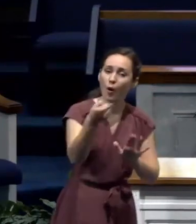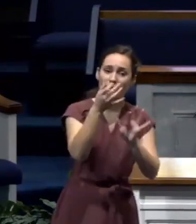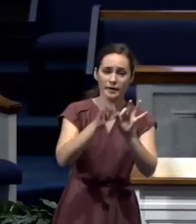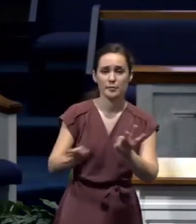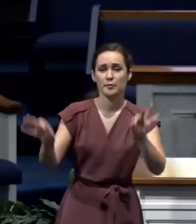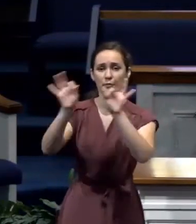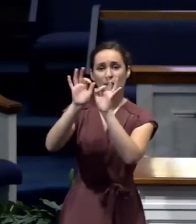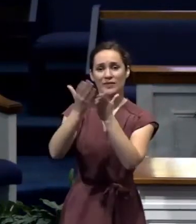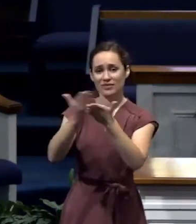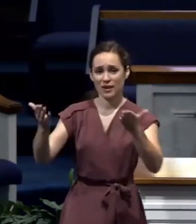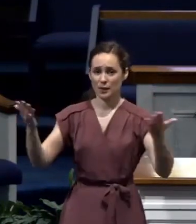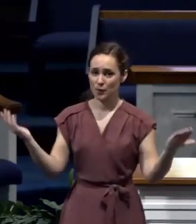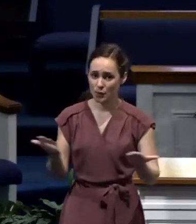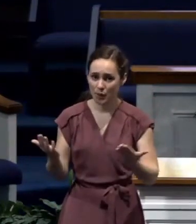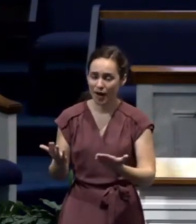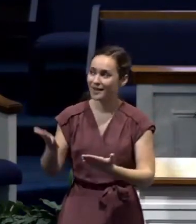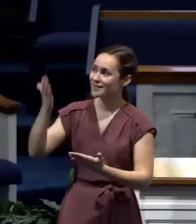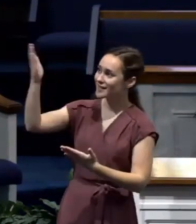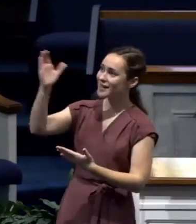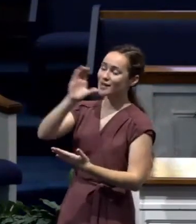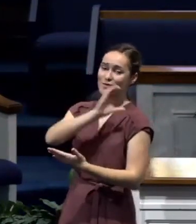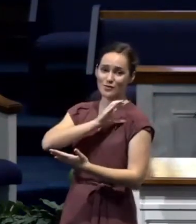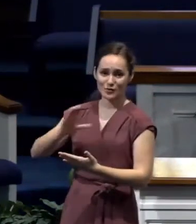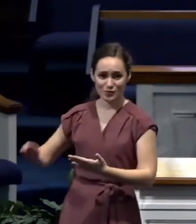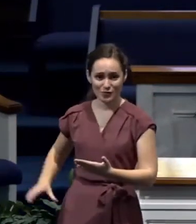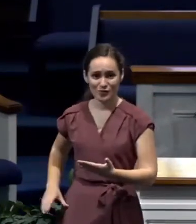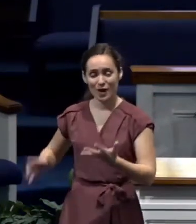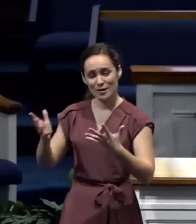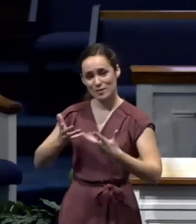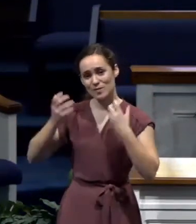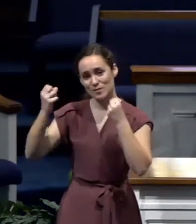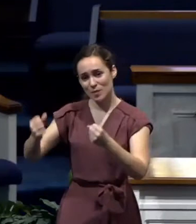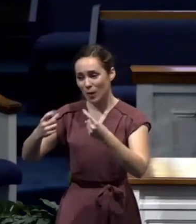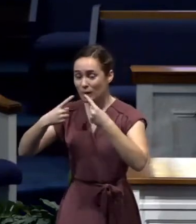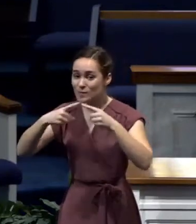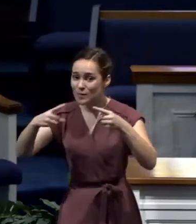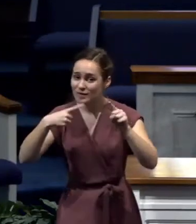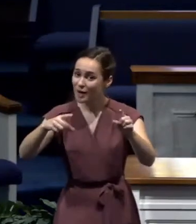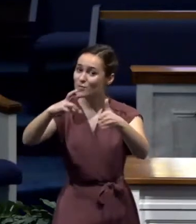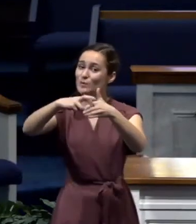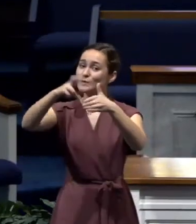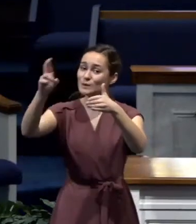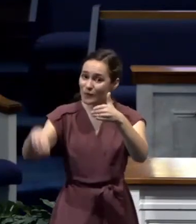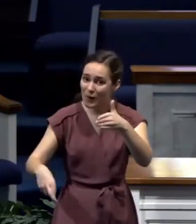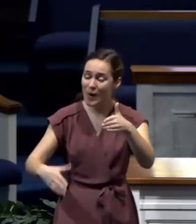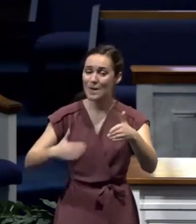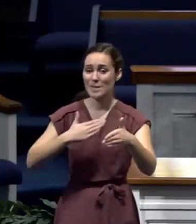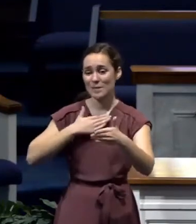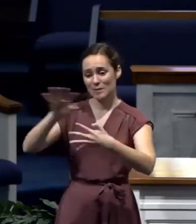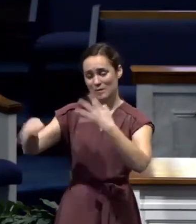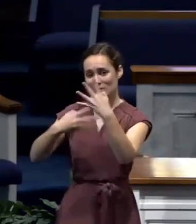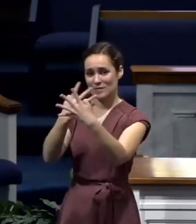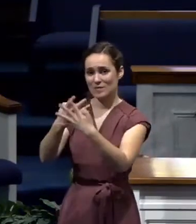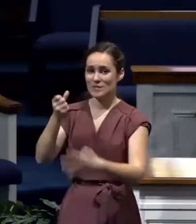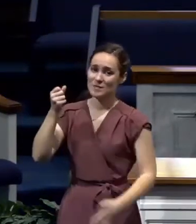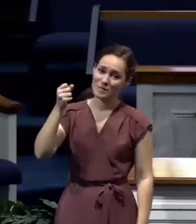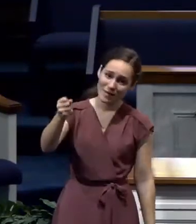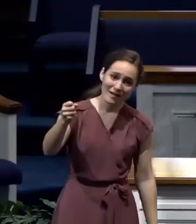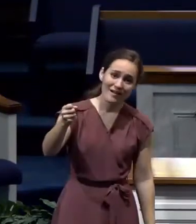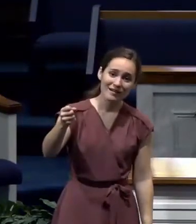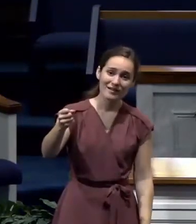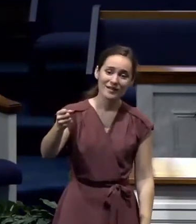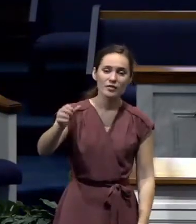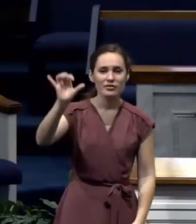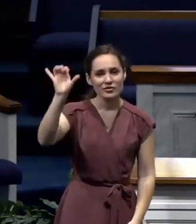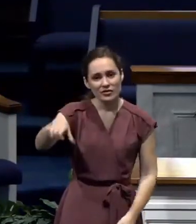imprisonment, Christ is being more boldly proclaimed. Christ is being preached. That's the only